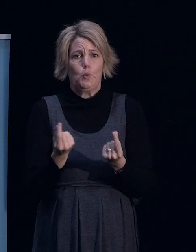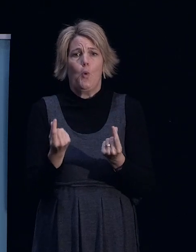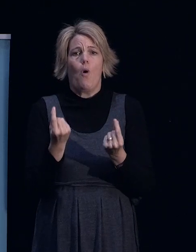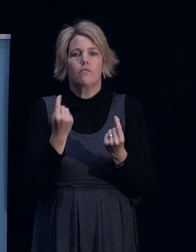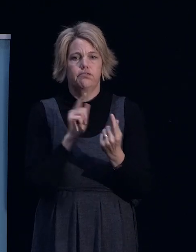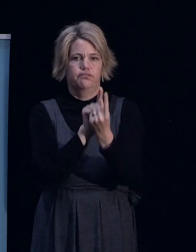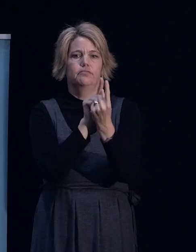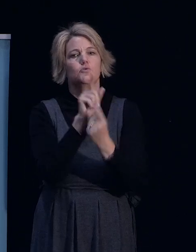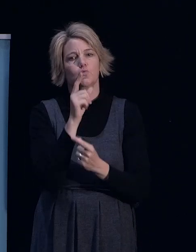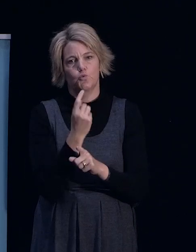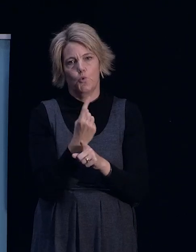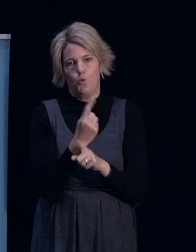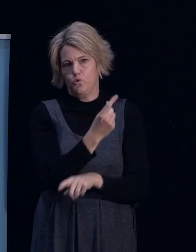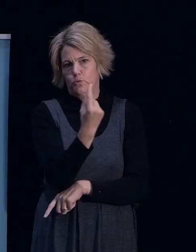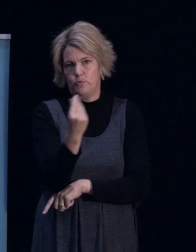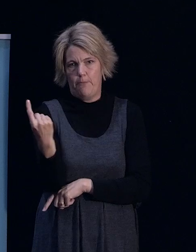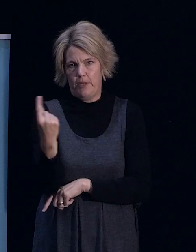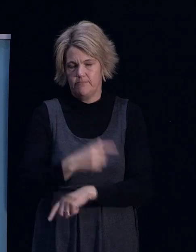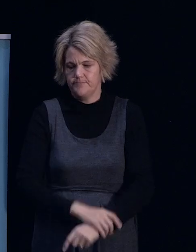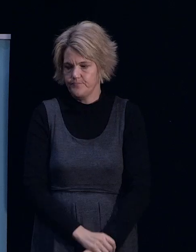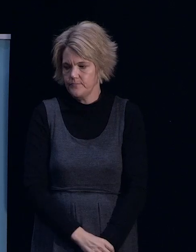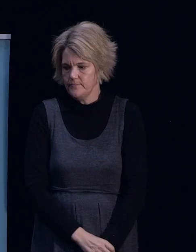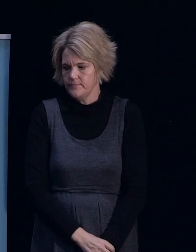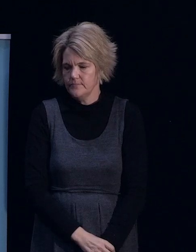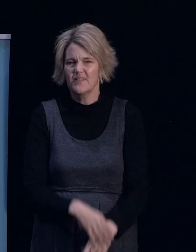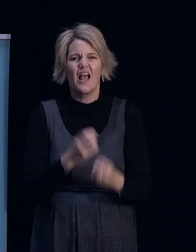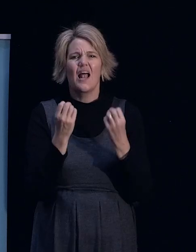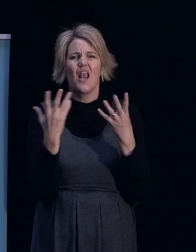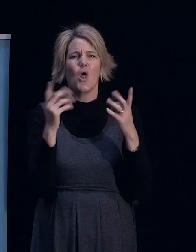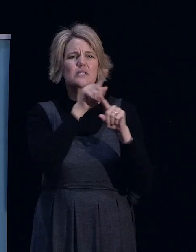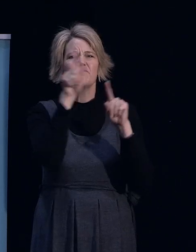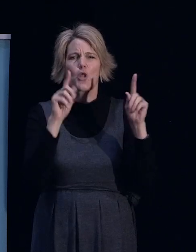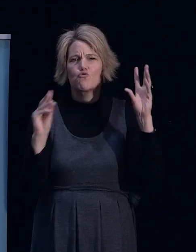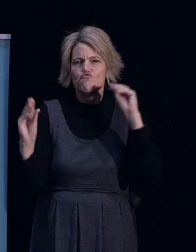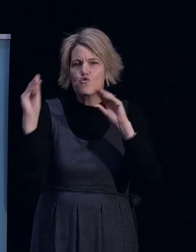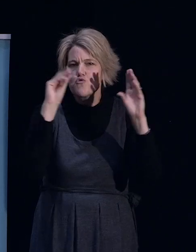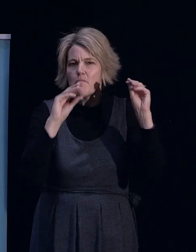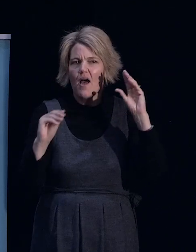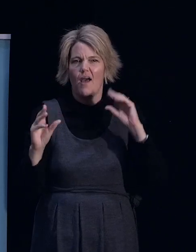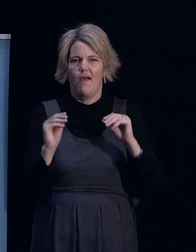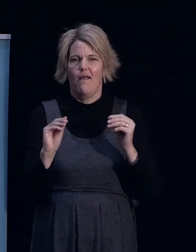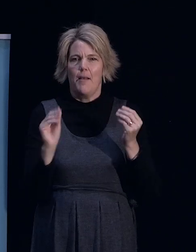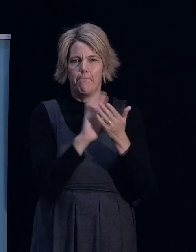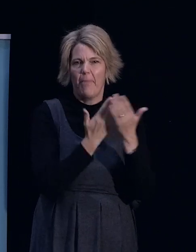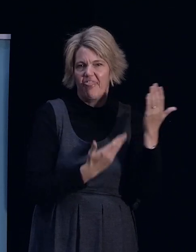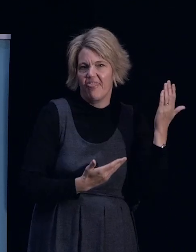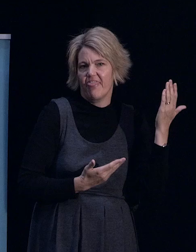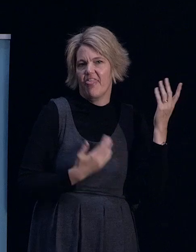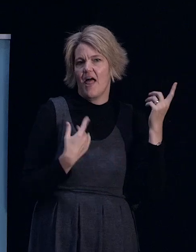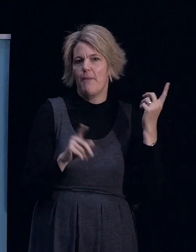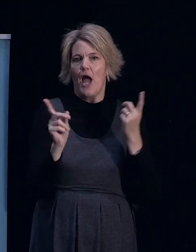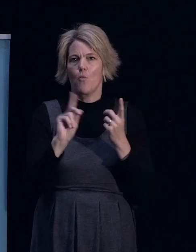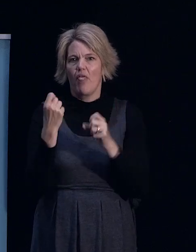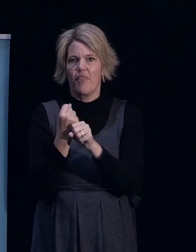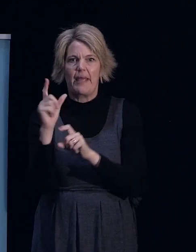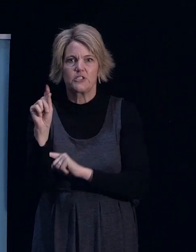Now there's lots of myths and rumours out there which naturally spring up about what the banks are and